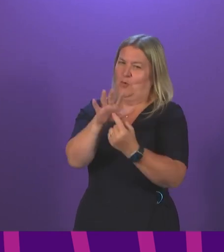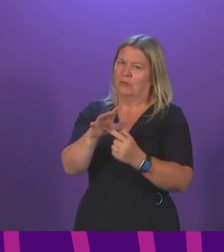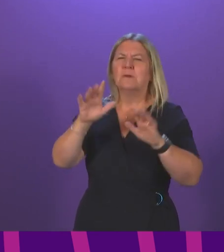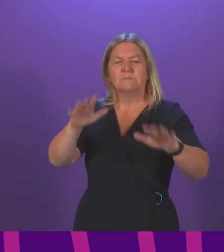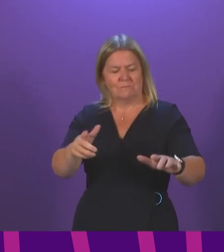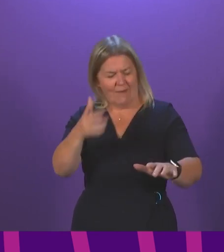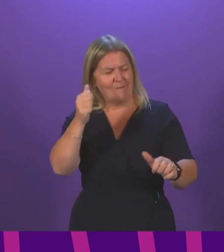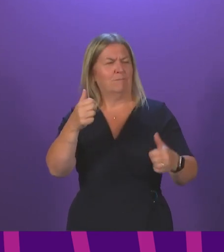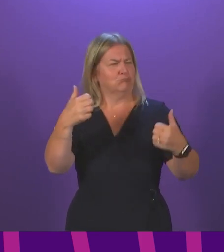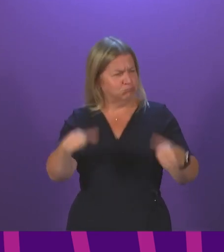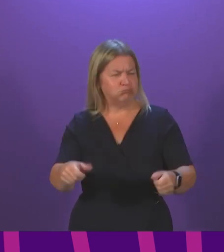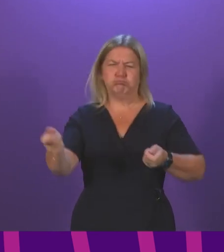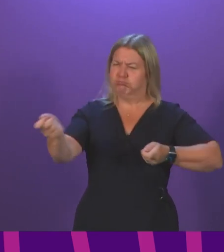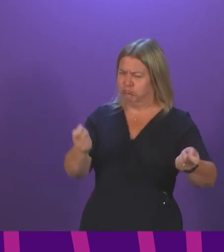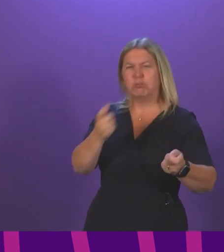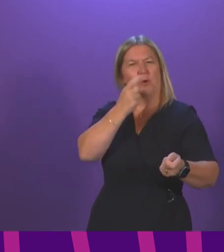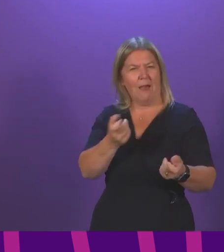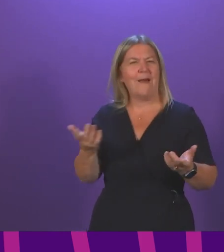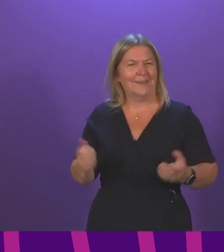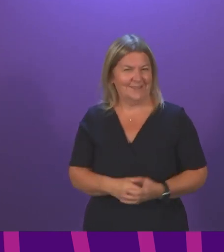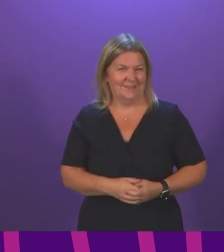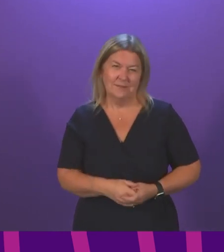take some of the points in turn.